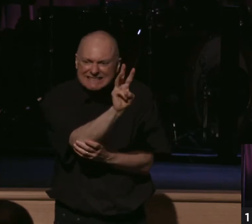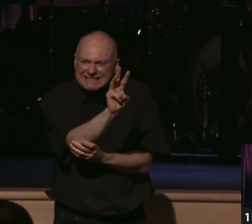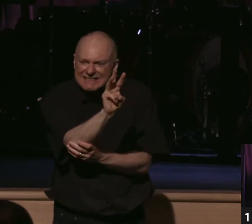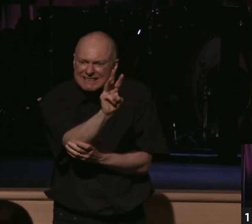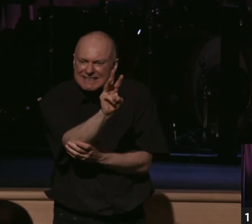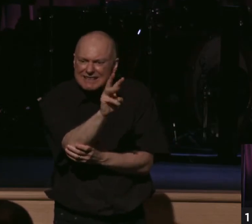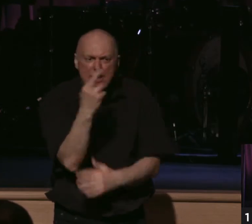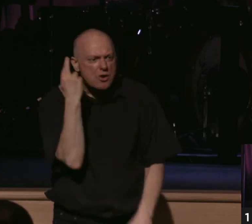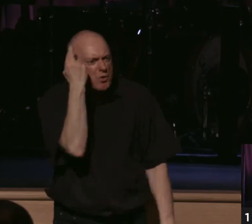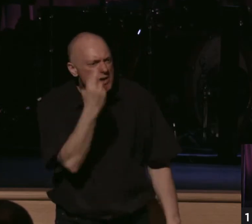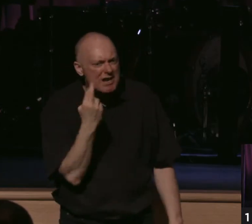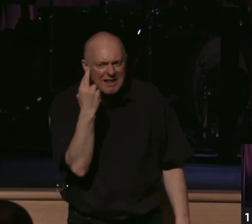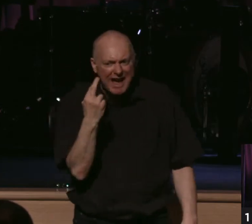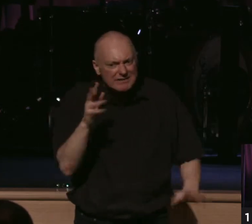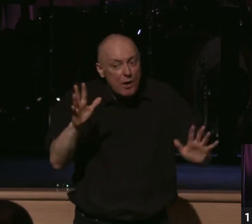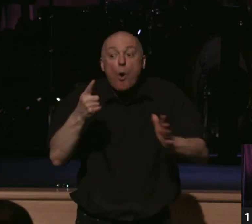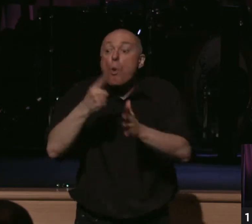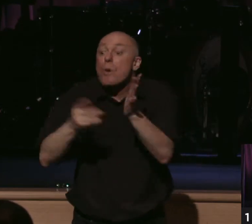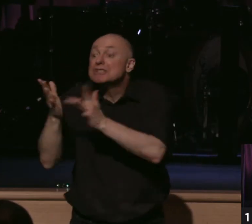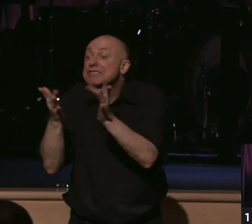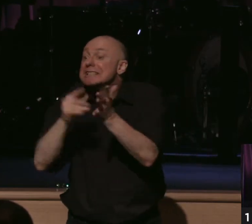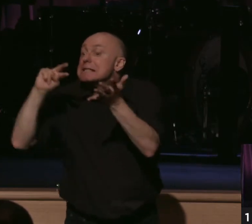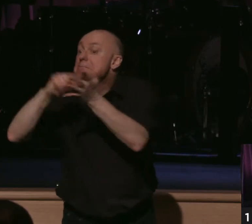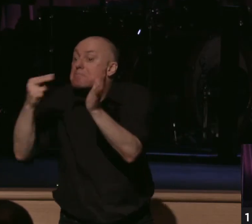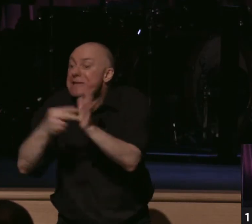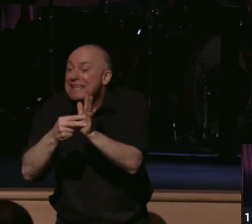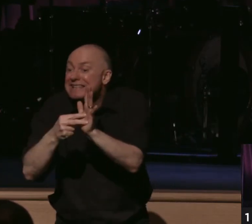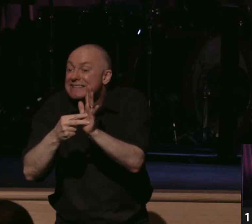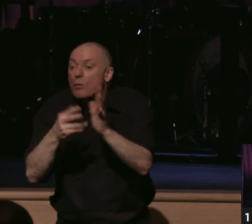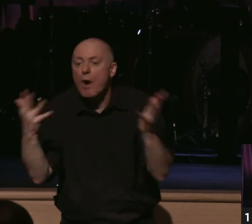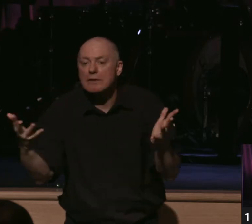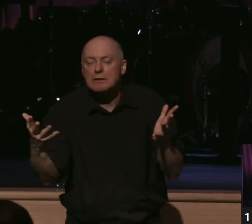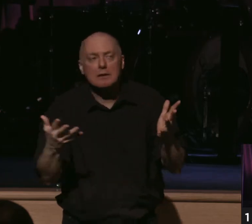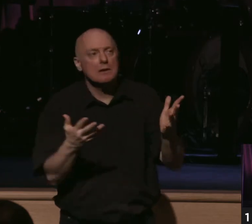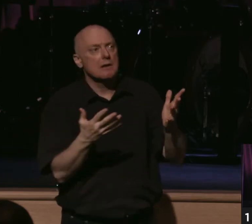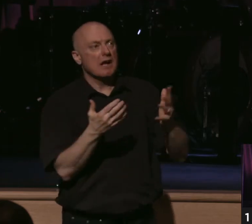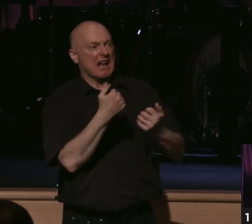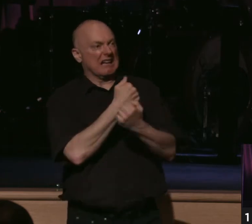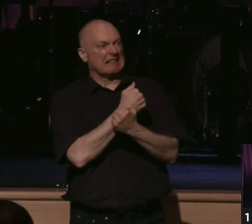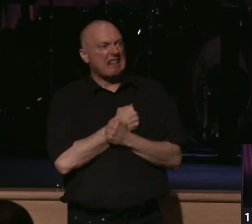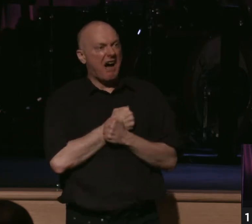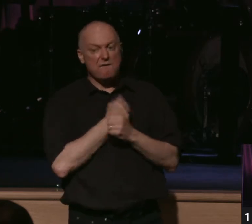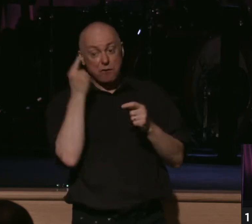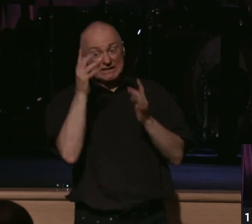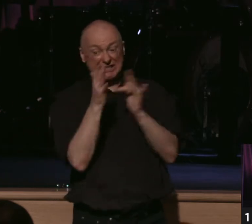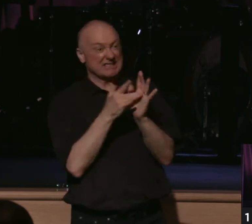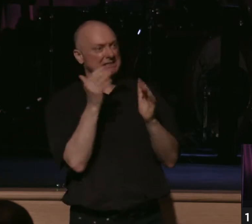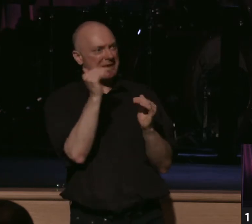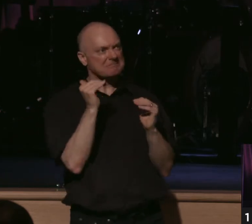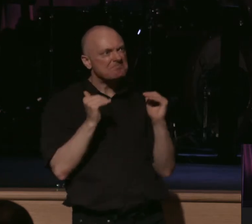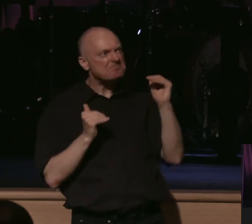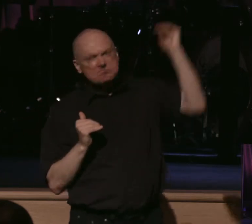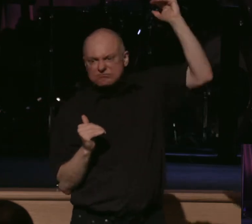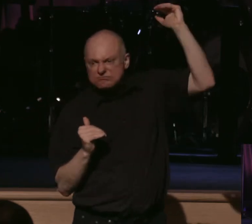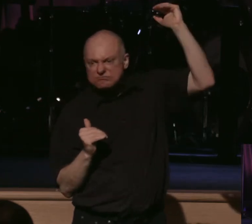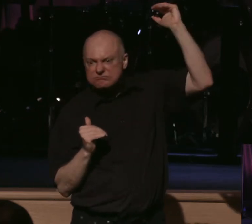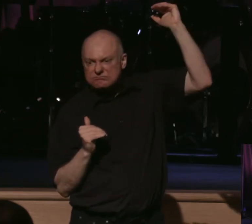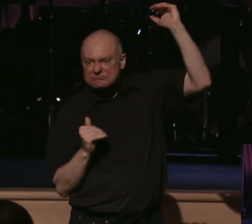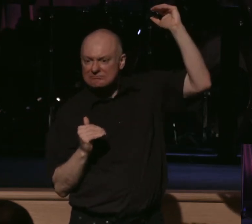but realize really what Jesus is teaching is love, love for him, love for Christ. Jesus is not teaching